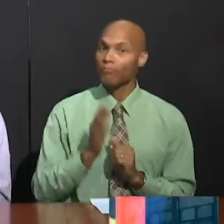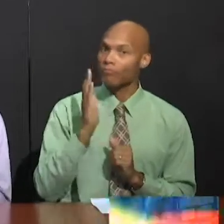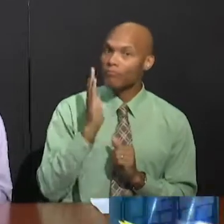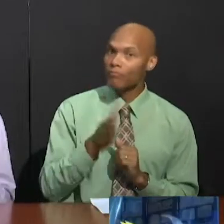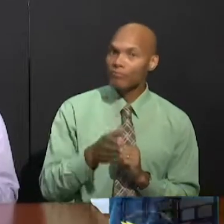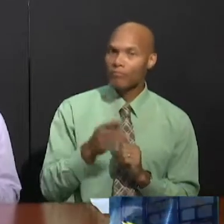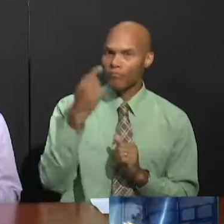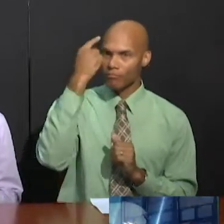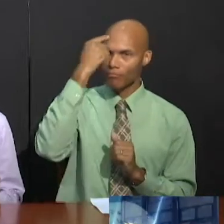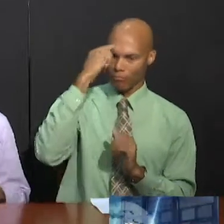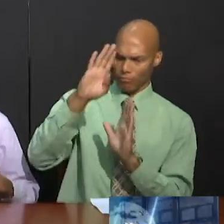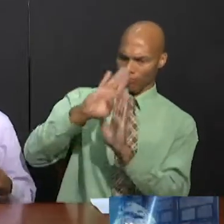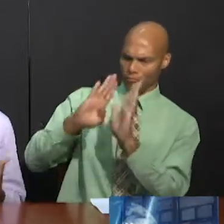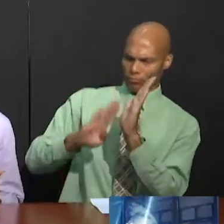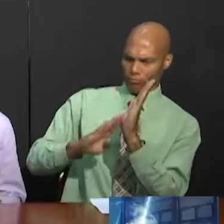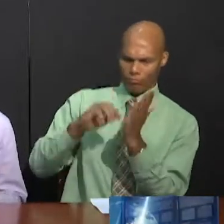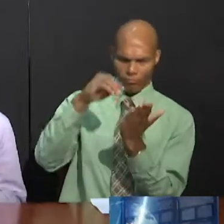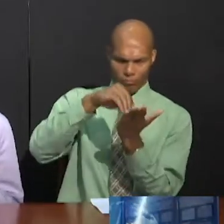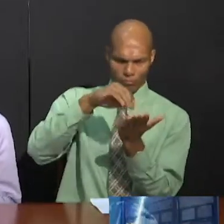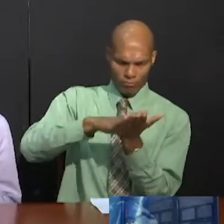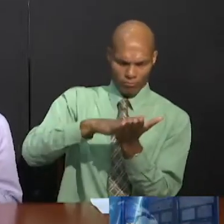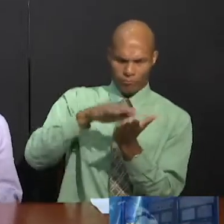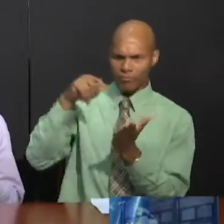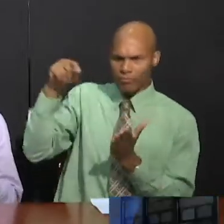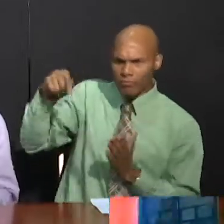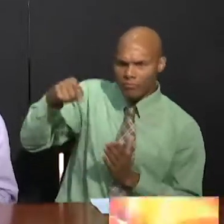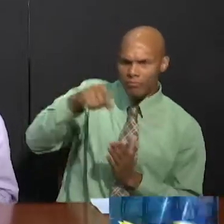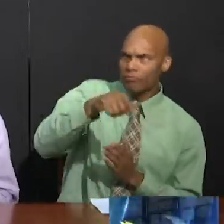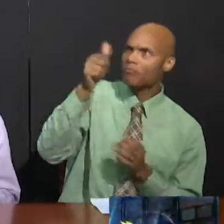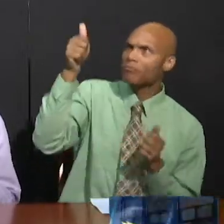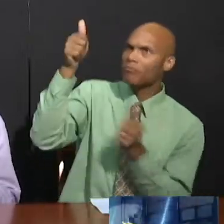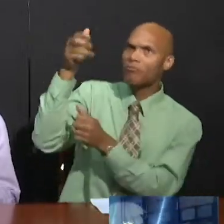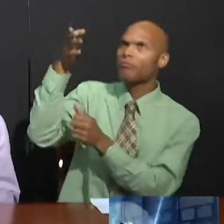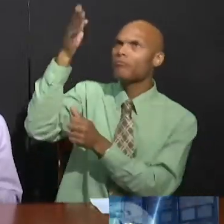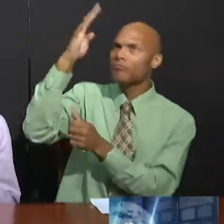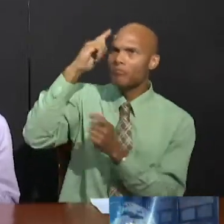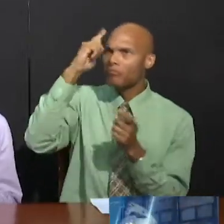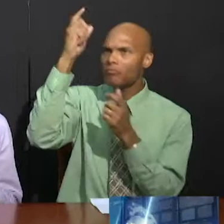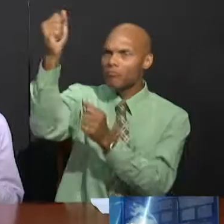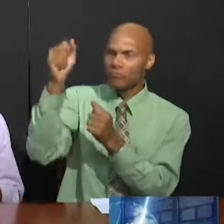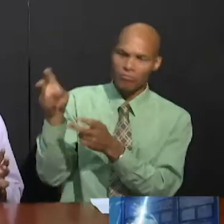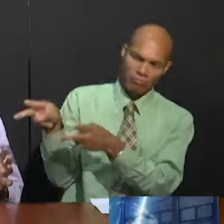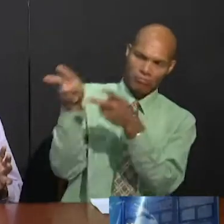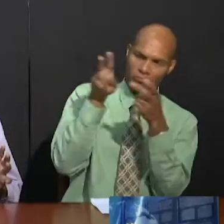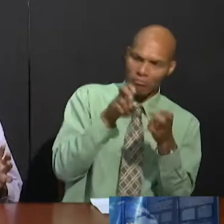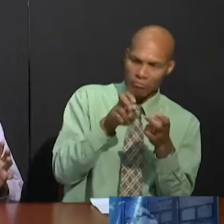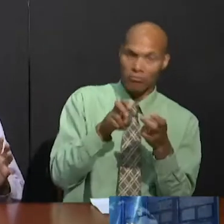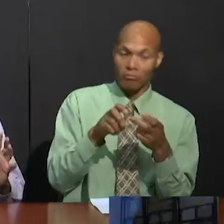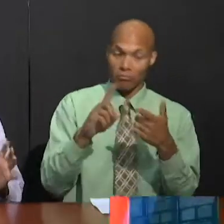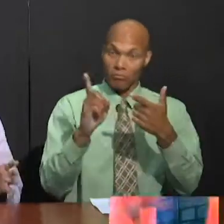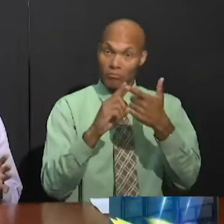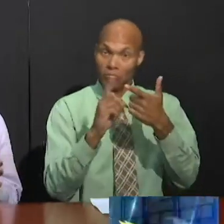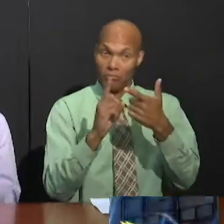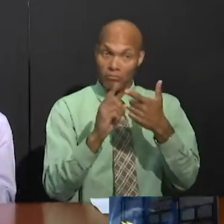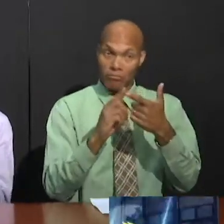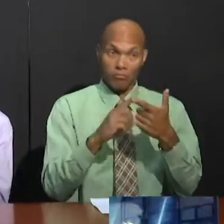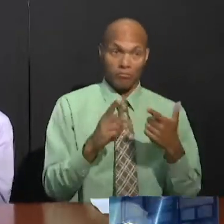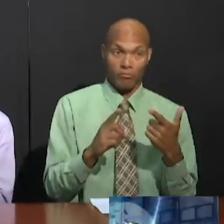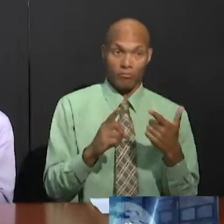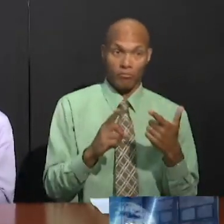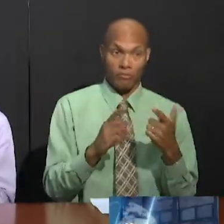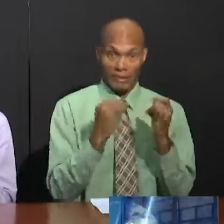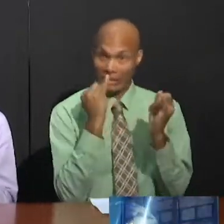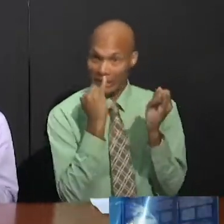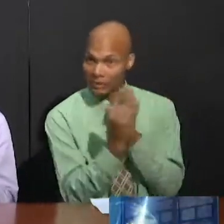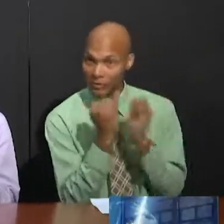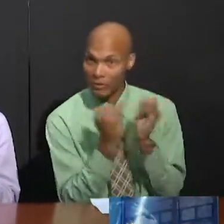Bible. So Bible accounts will be reenacted, so to speak. There will be interviews and experiences from both sisters as well as young